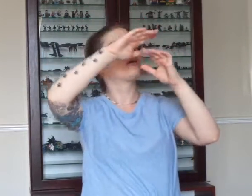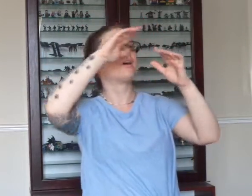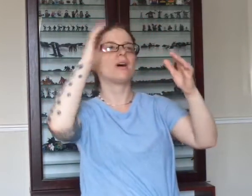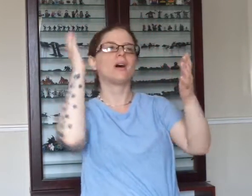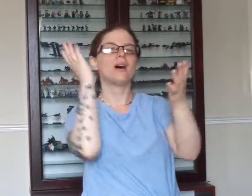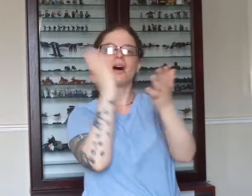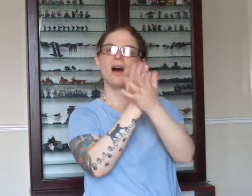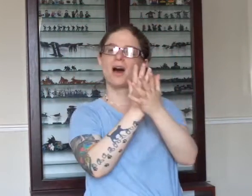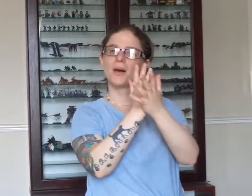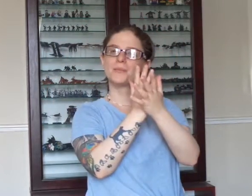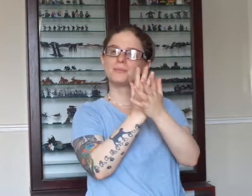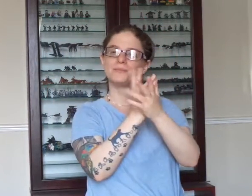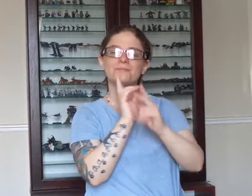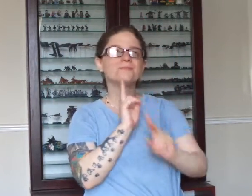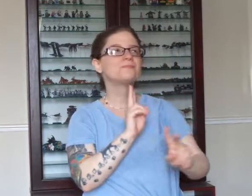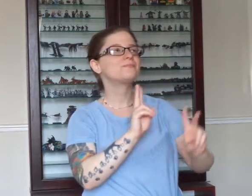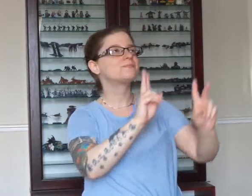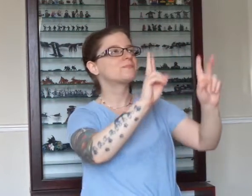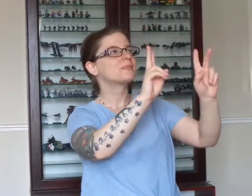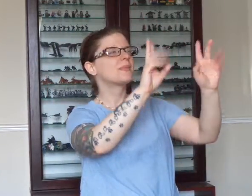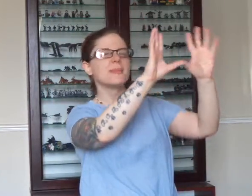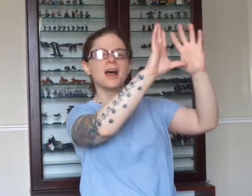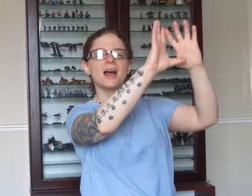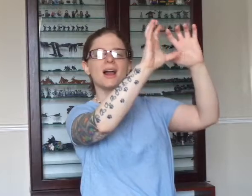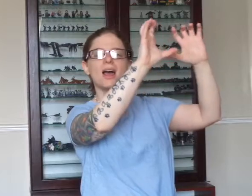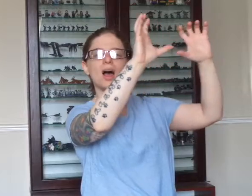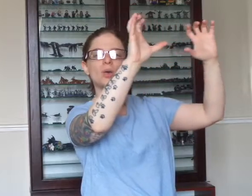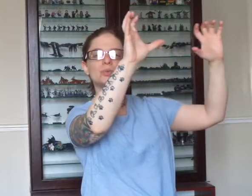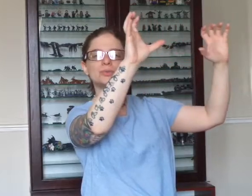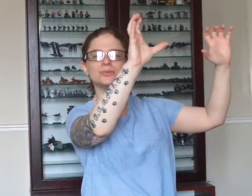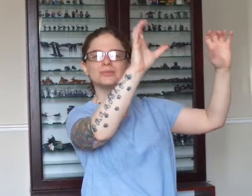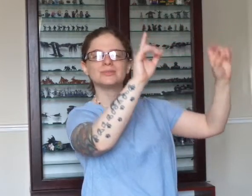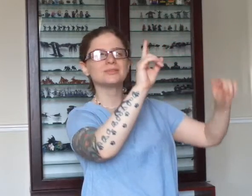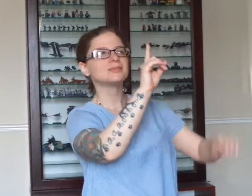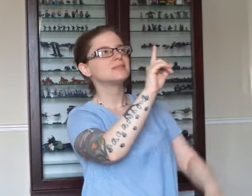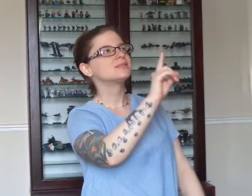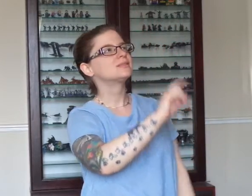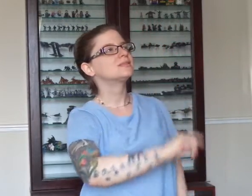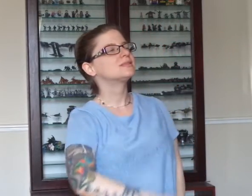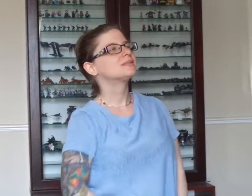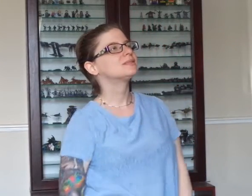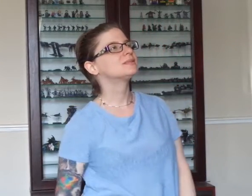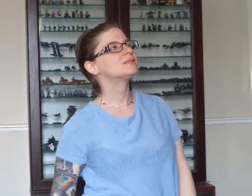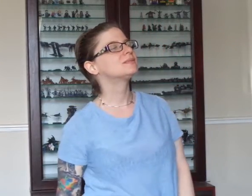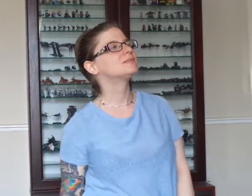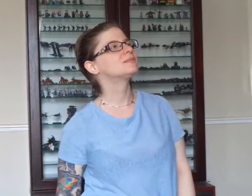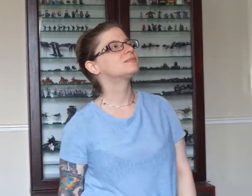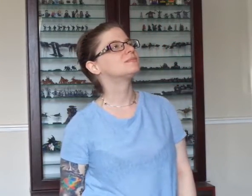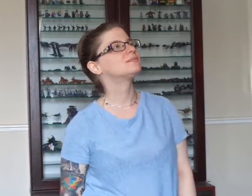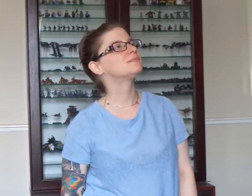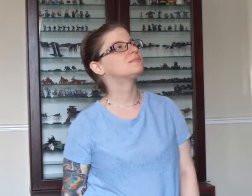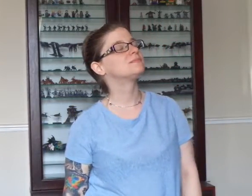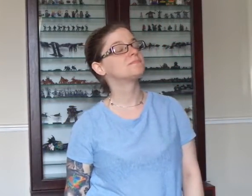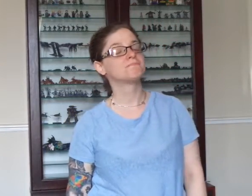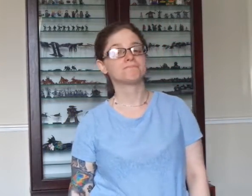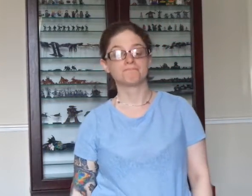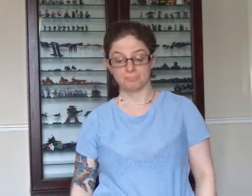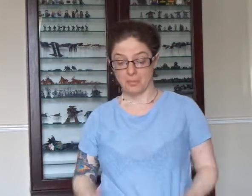Looked at clouds that wave, but now they